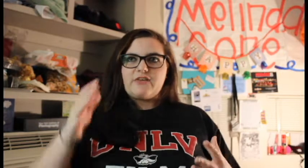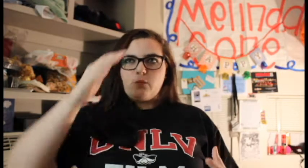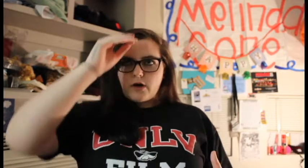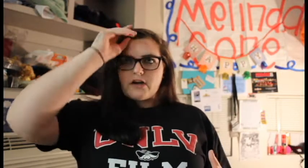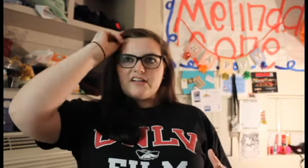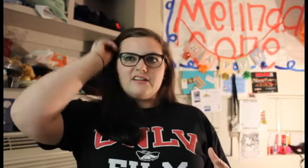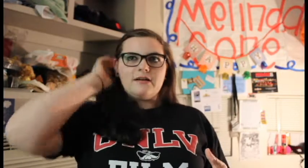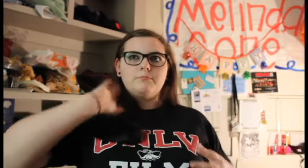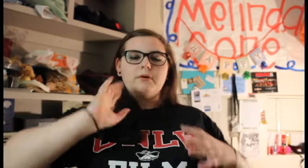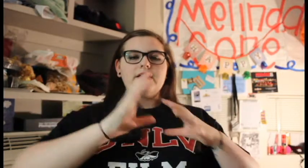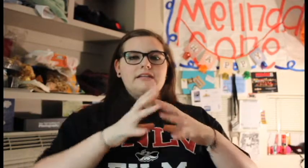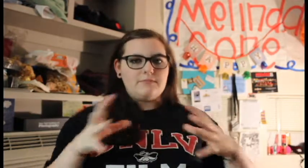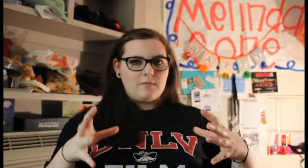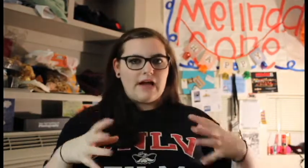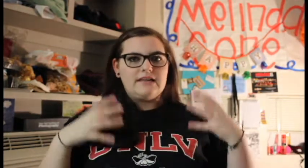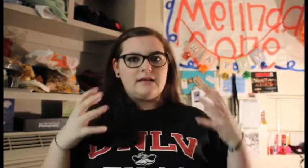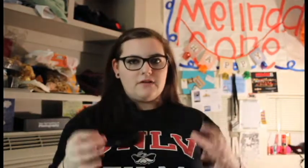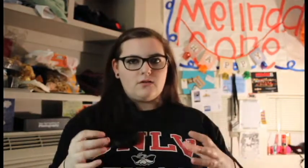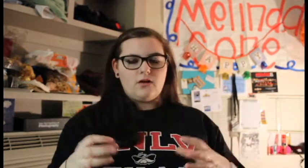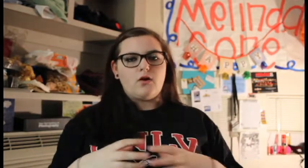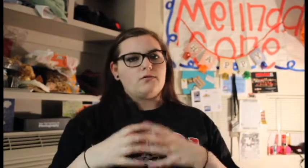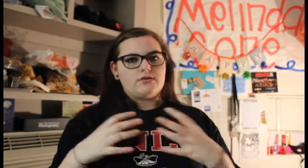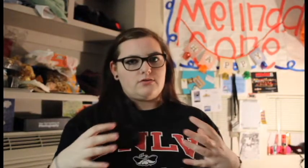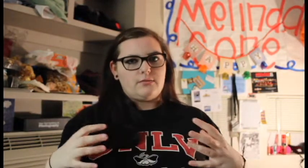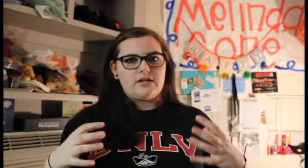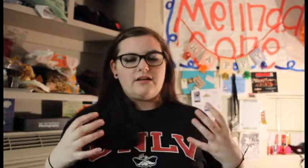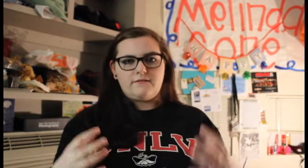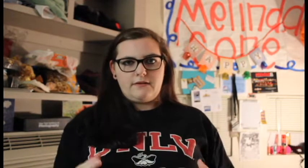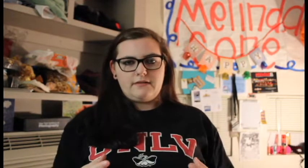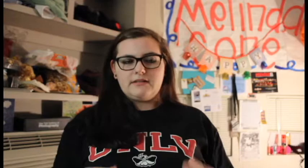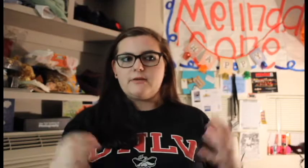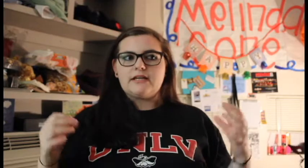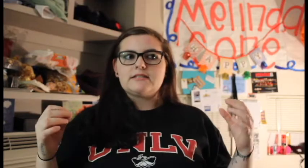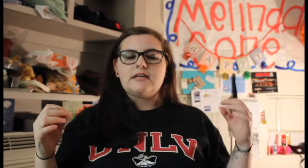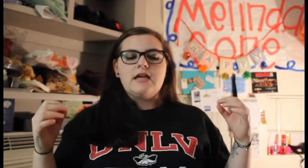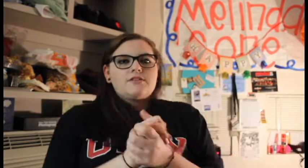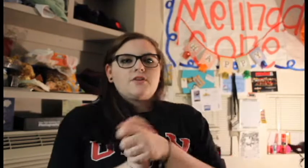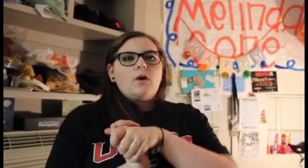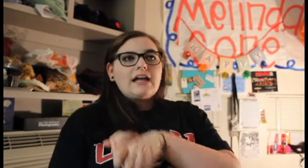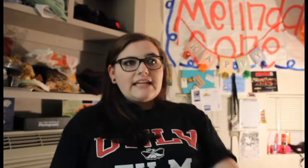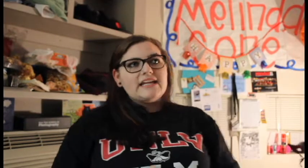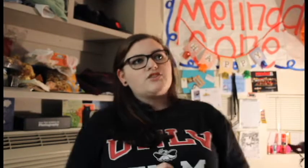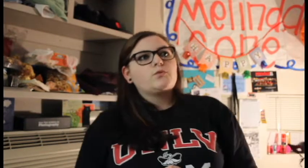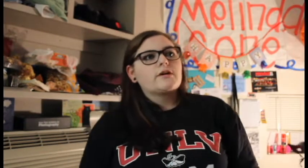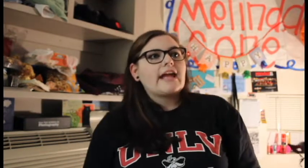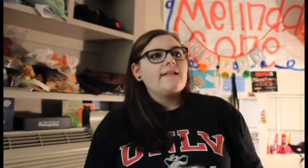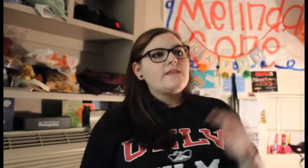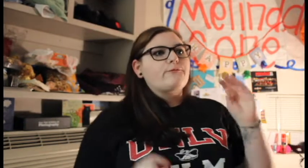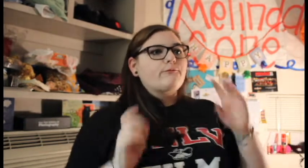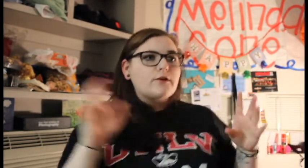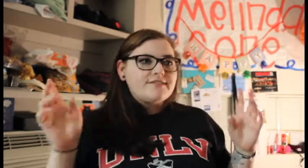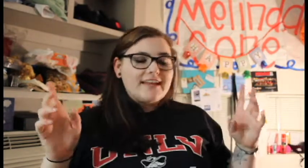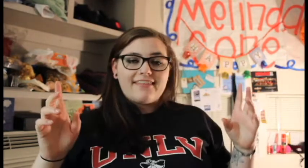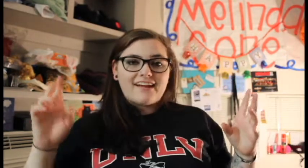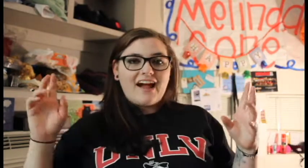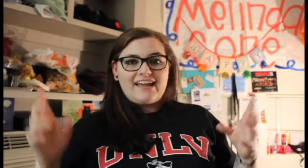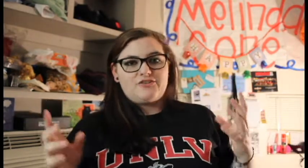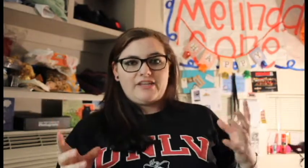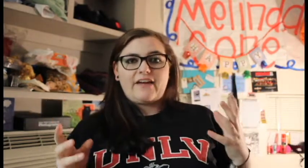had work but keep in mind that I'm a little hungover so I'm already not feeling the best. So I get into work and the first thing that I actually have